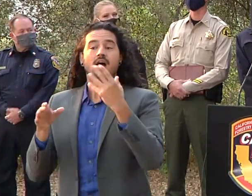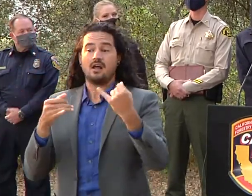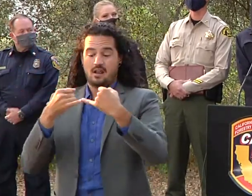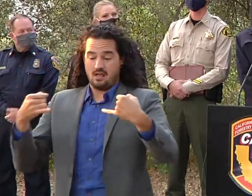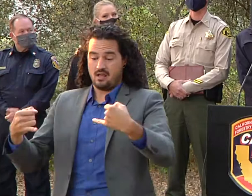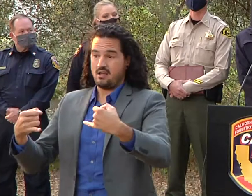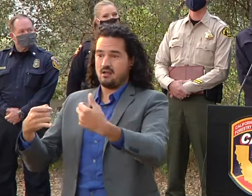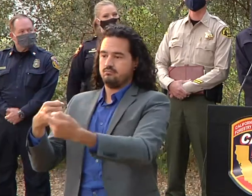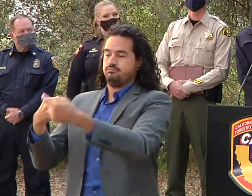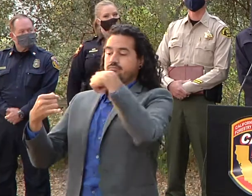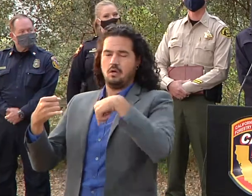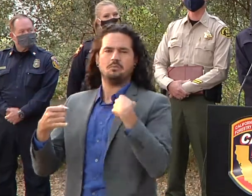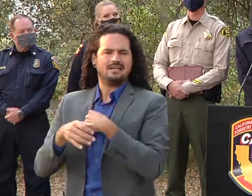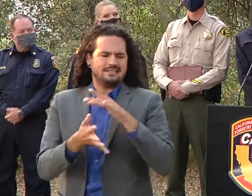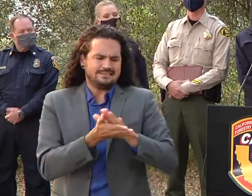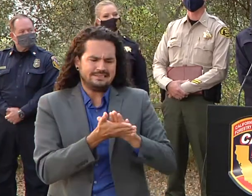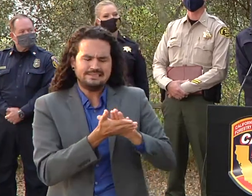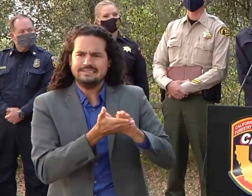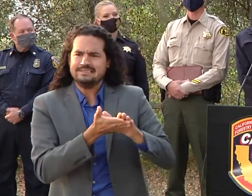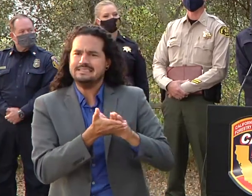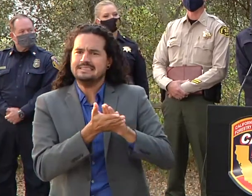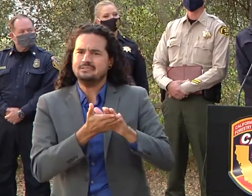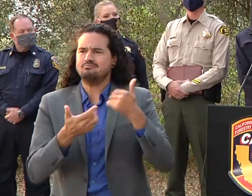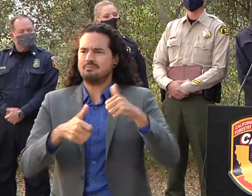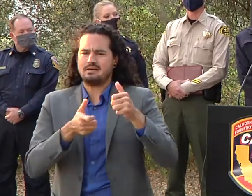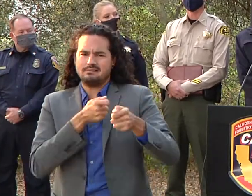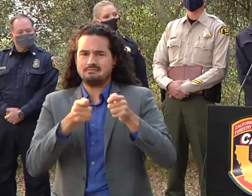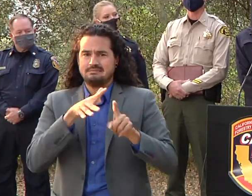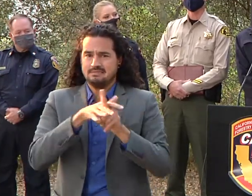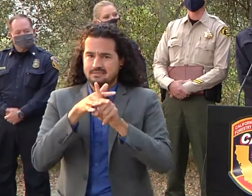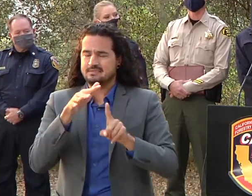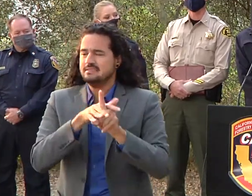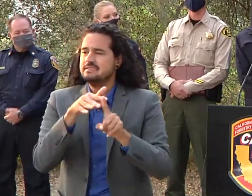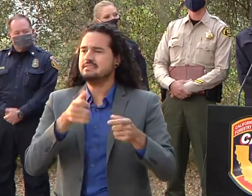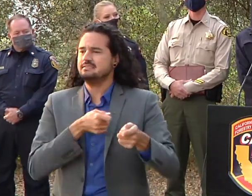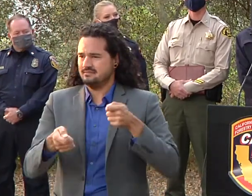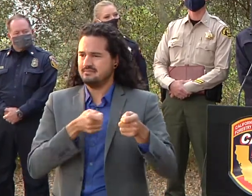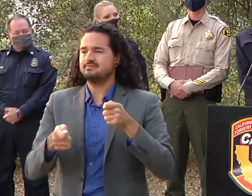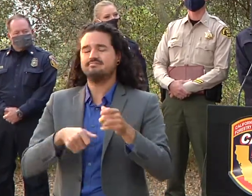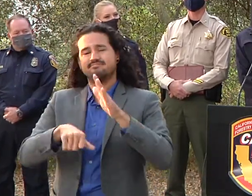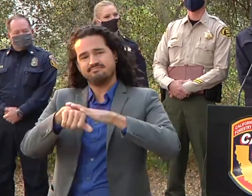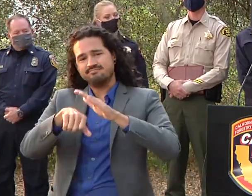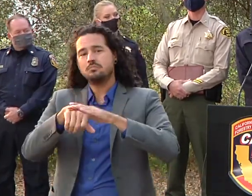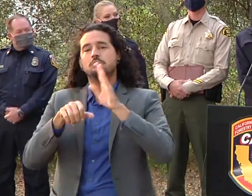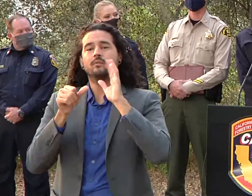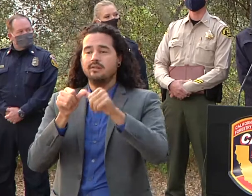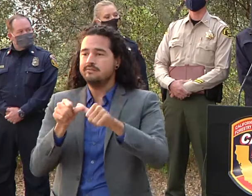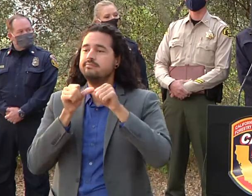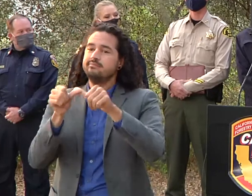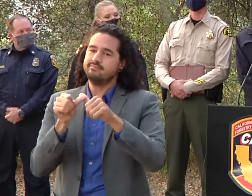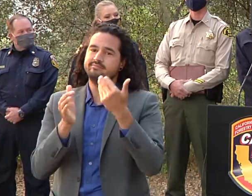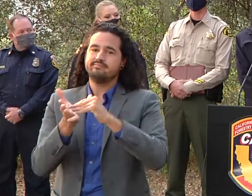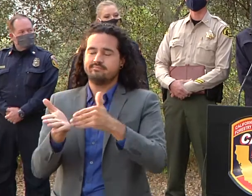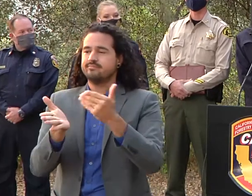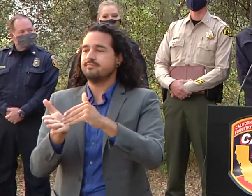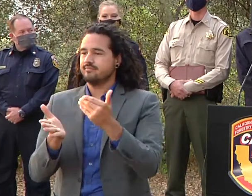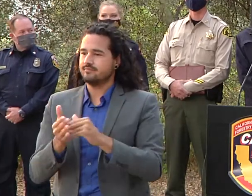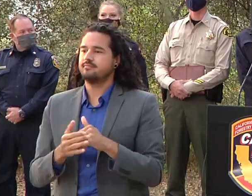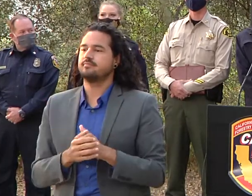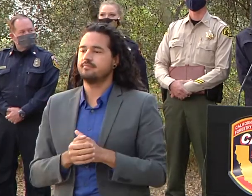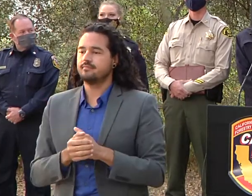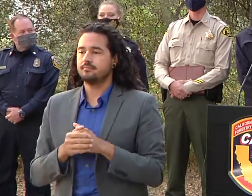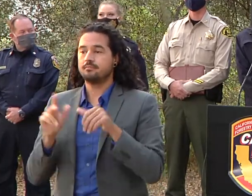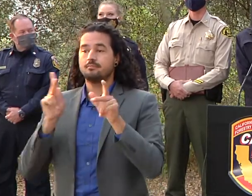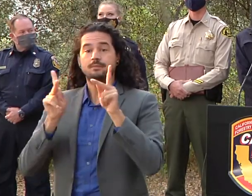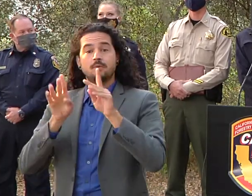we're going to see for the days to come uh with the repopulation we are getting numerous calls for calls for service people detecting smoke seeing